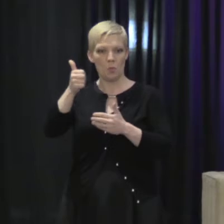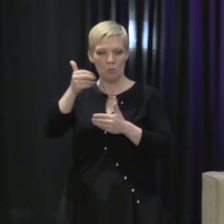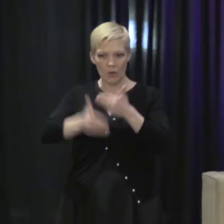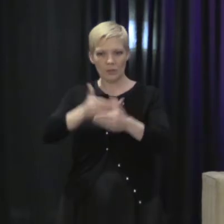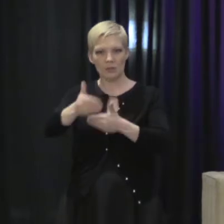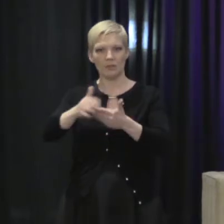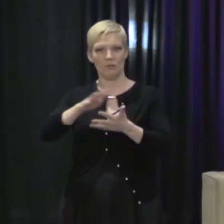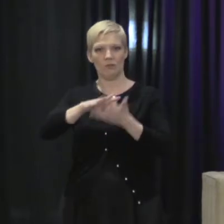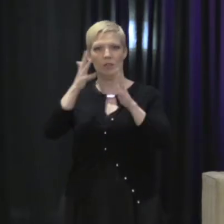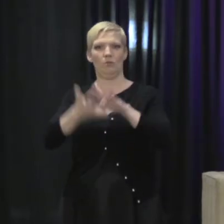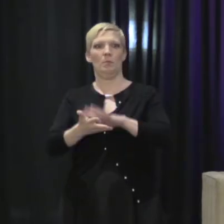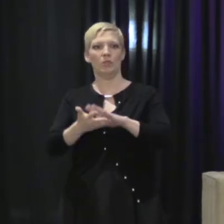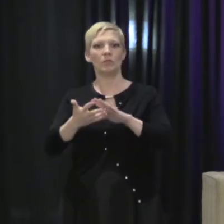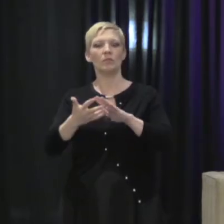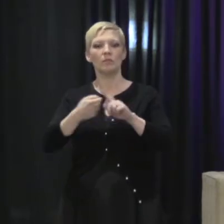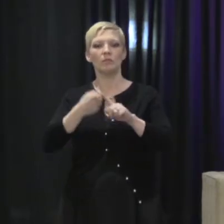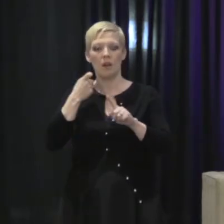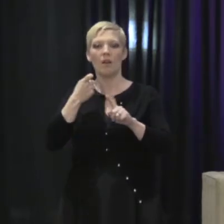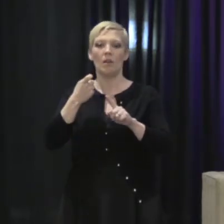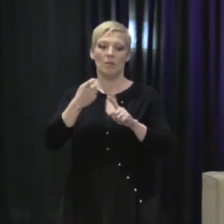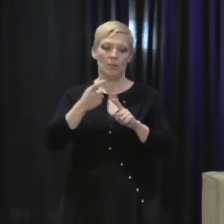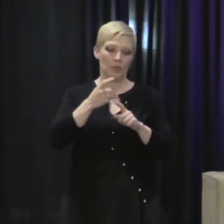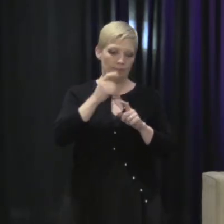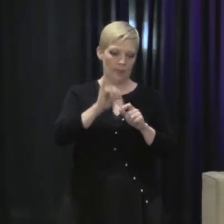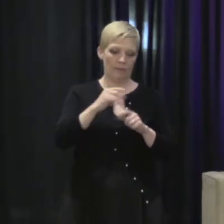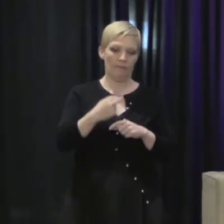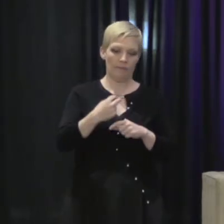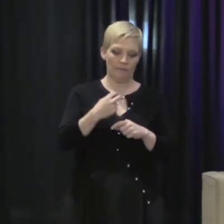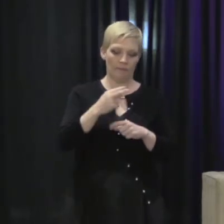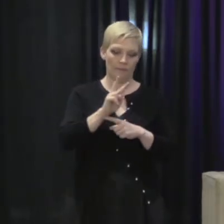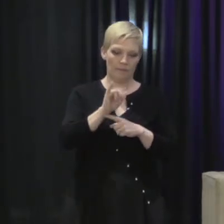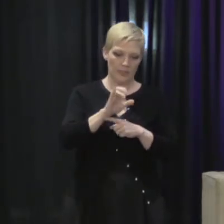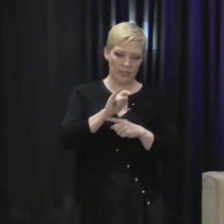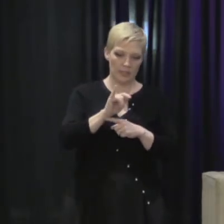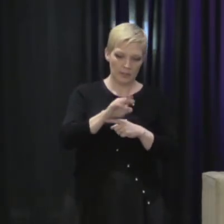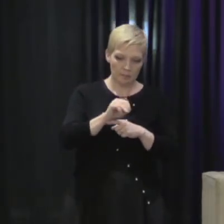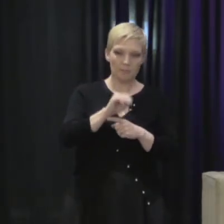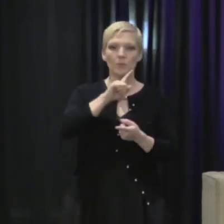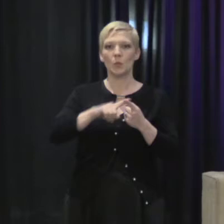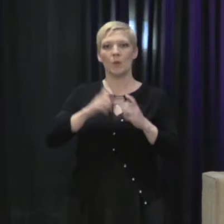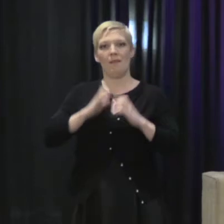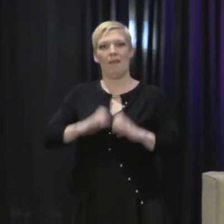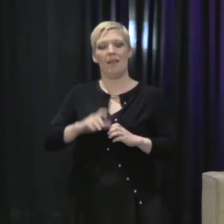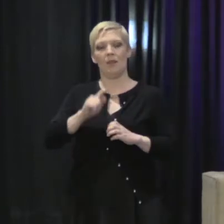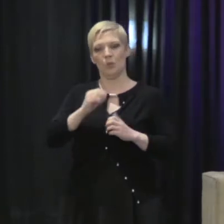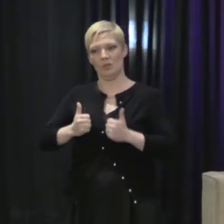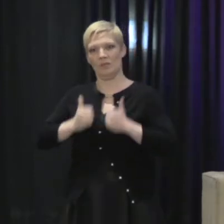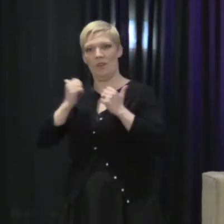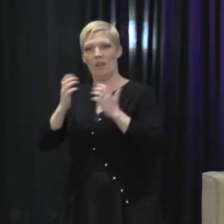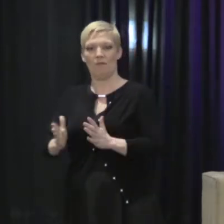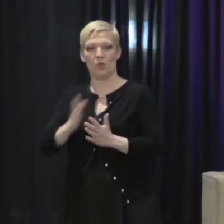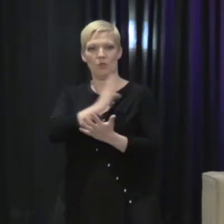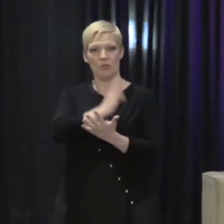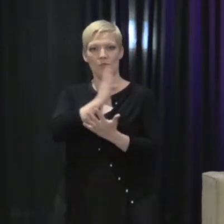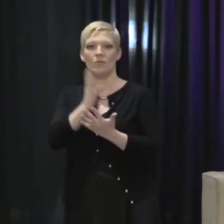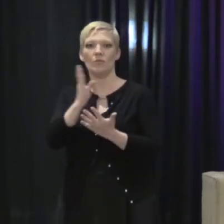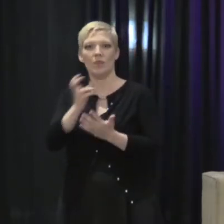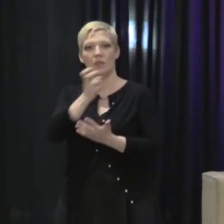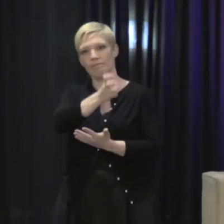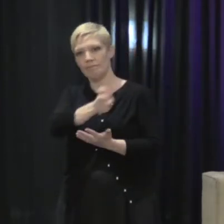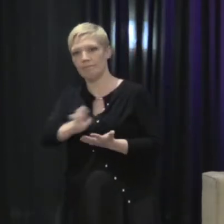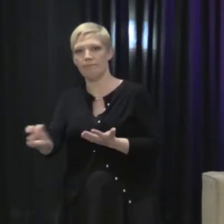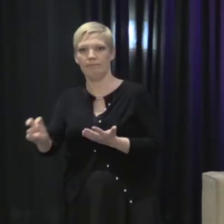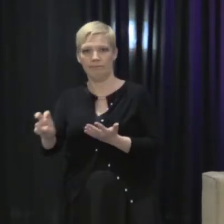to client to survivor to activist. And I want to talk about Jessica and that own process of transformation for her,